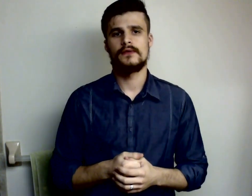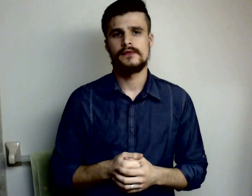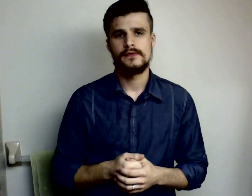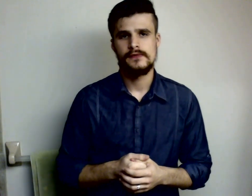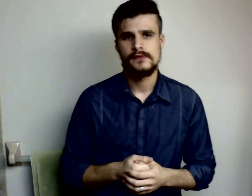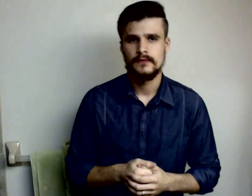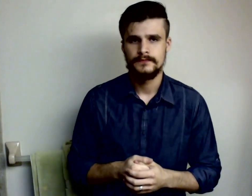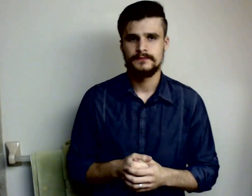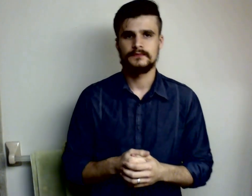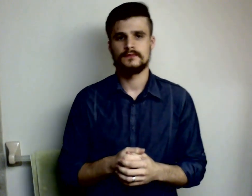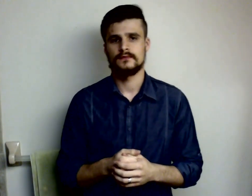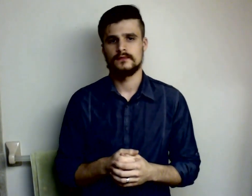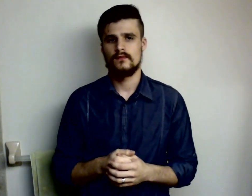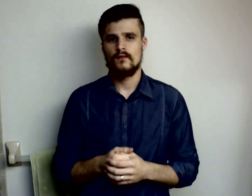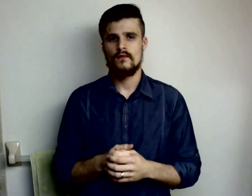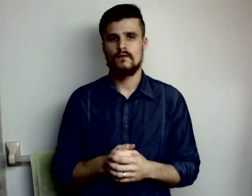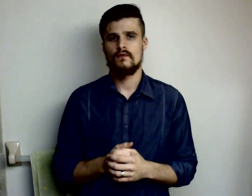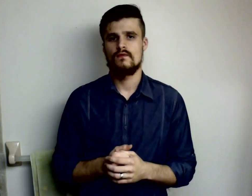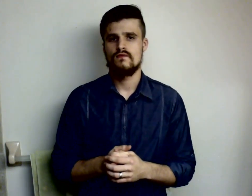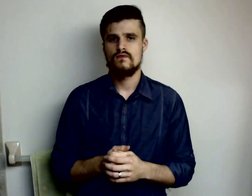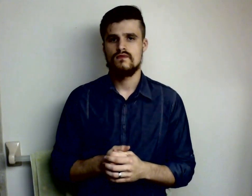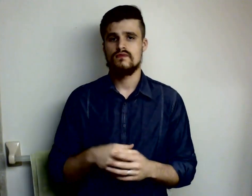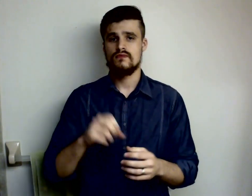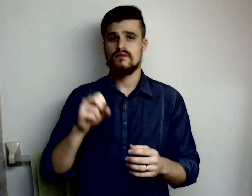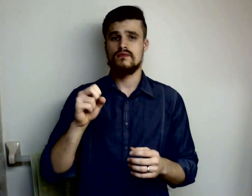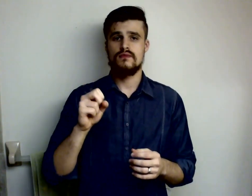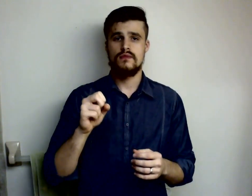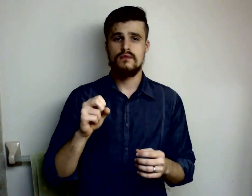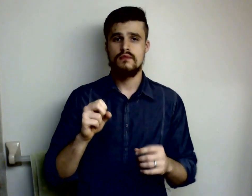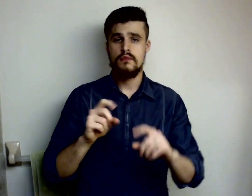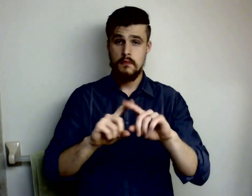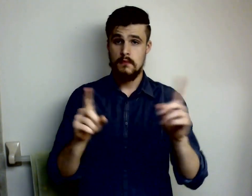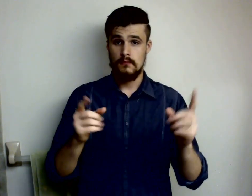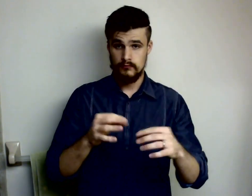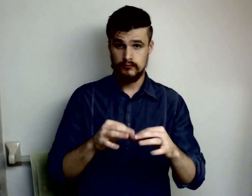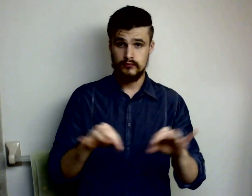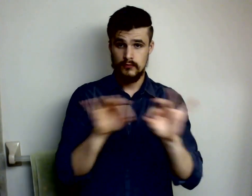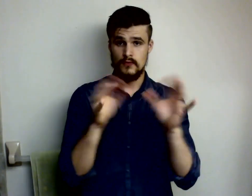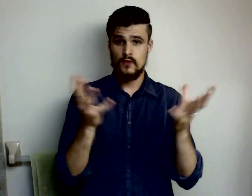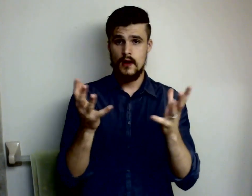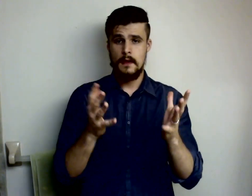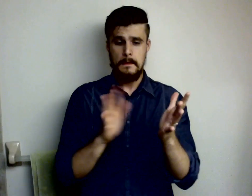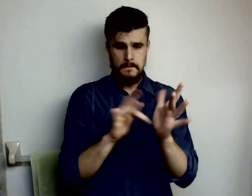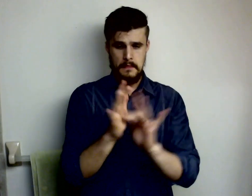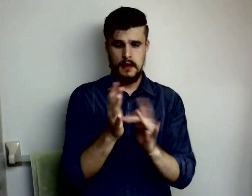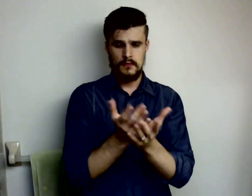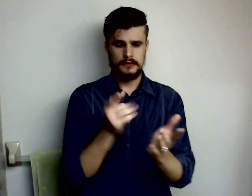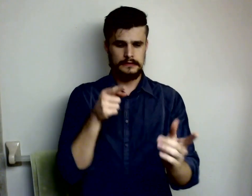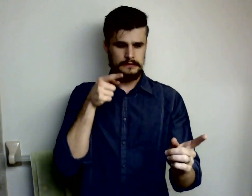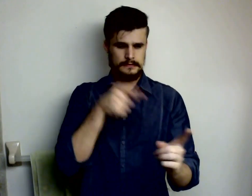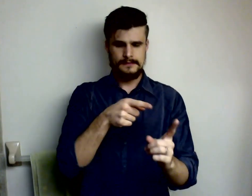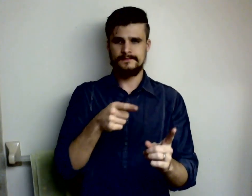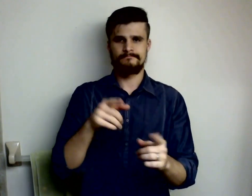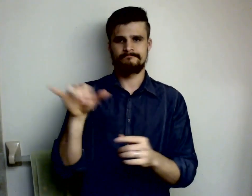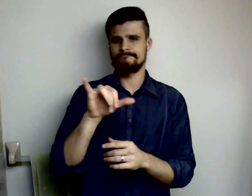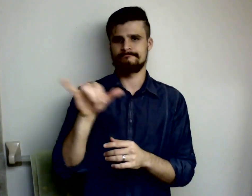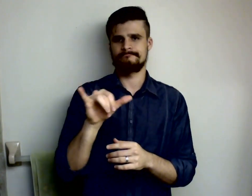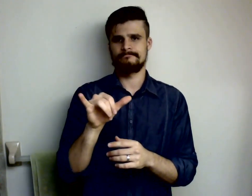the good news is once the bible once the word of god the sword the two-edged sword that cuts through us